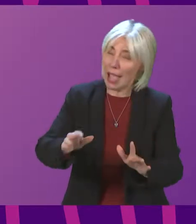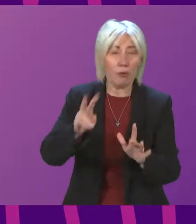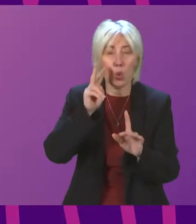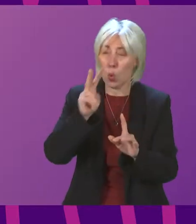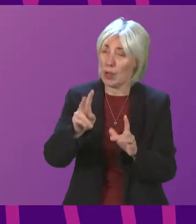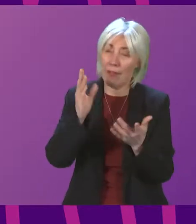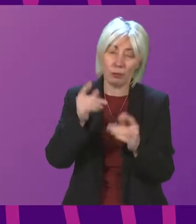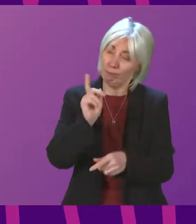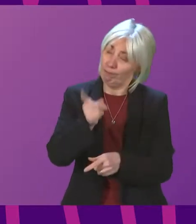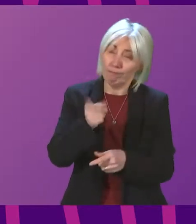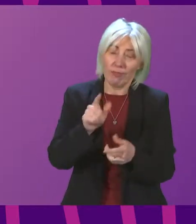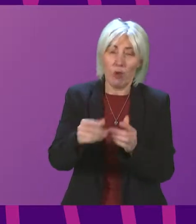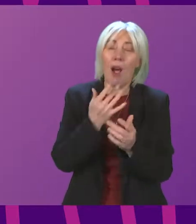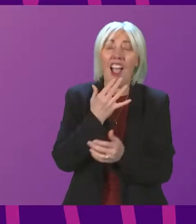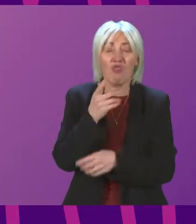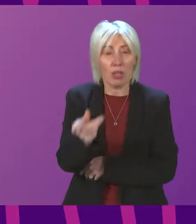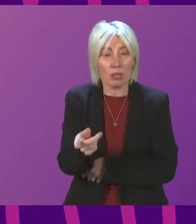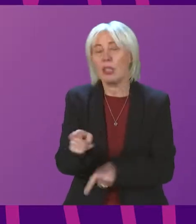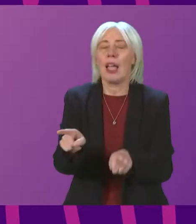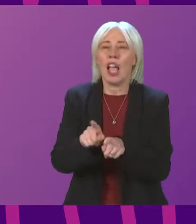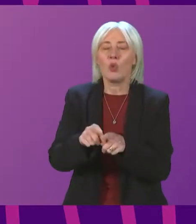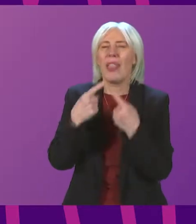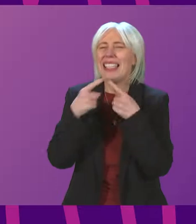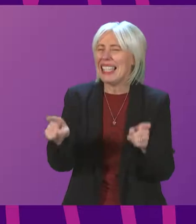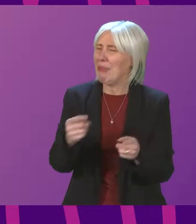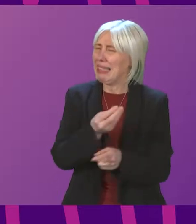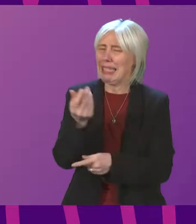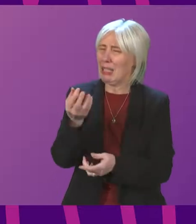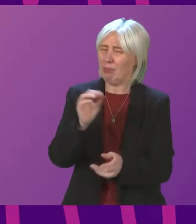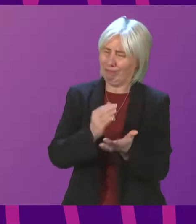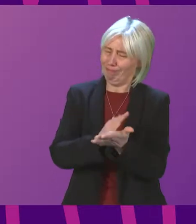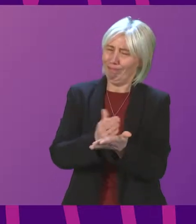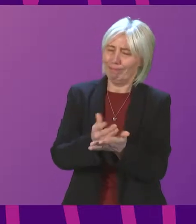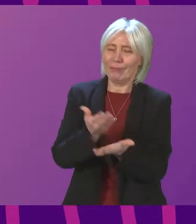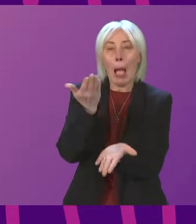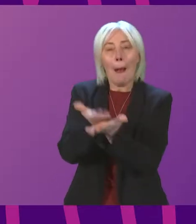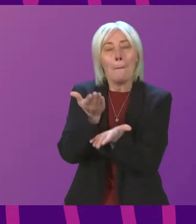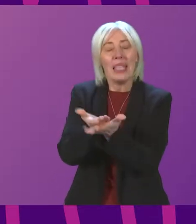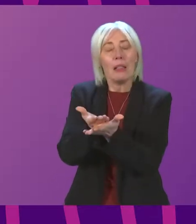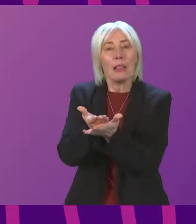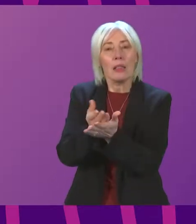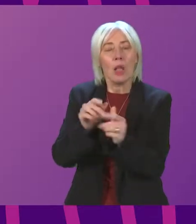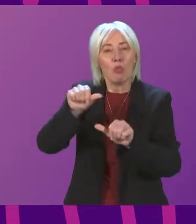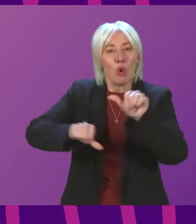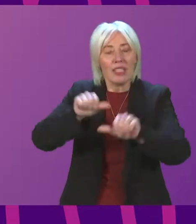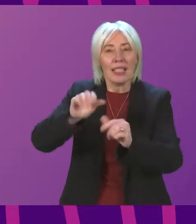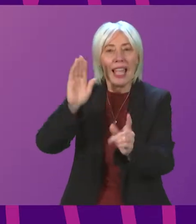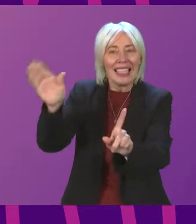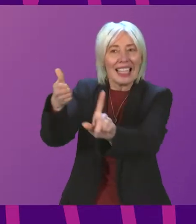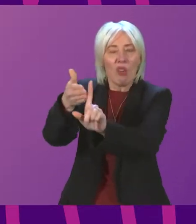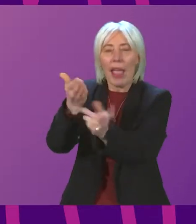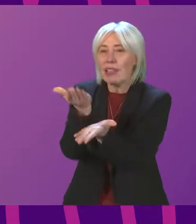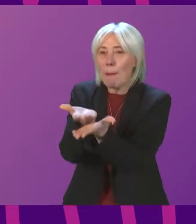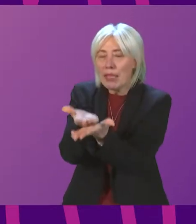government's errors. The statement also raises a number of questions. Will the appeals process be a right of direct appeal for pupils?